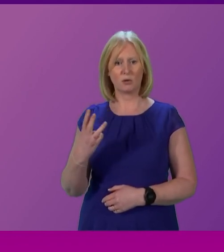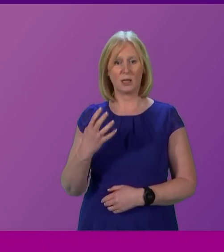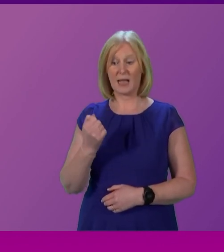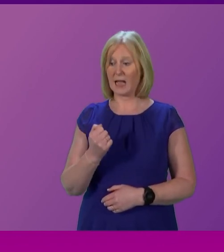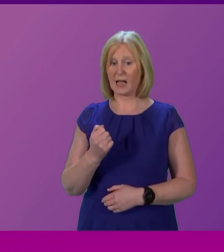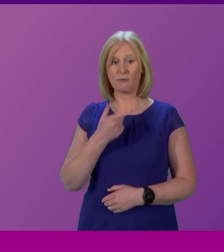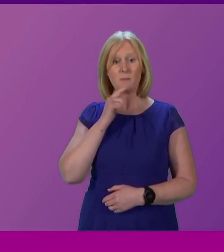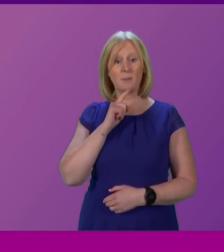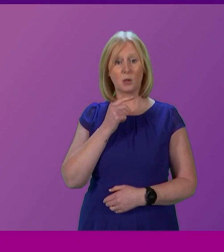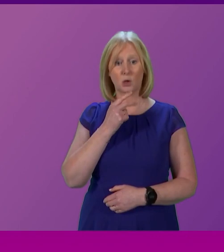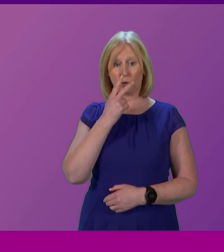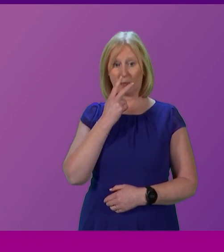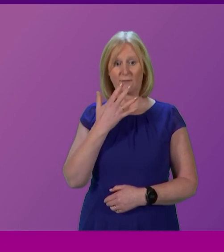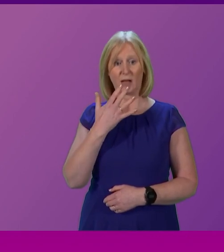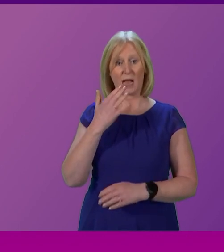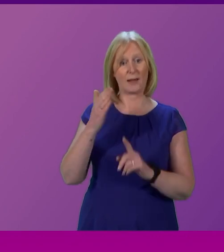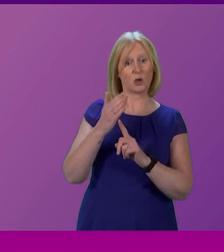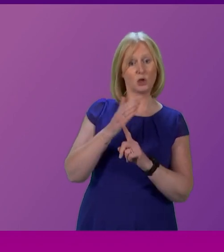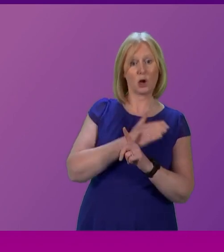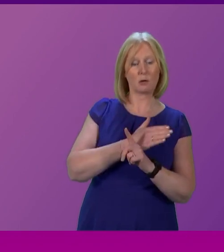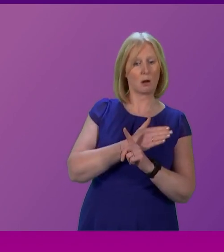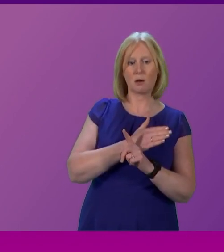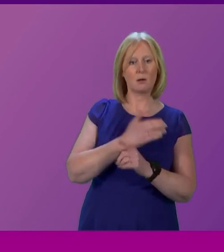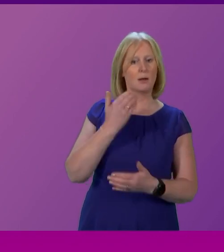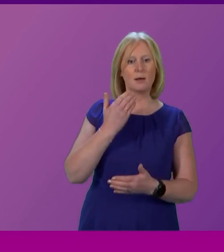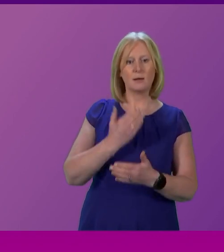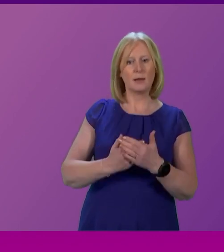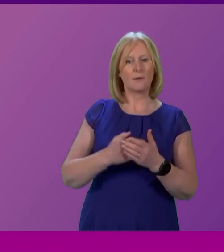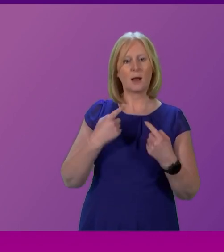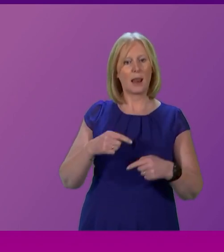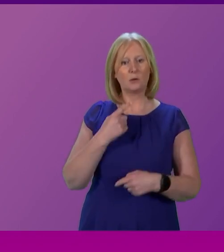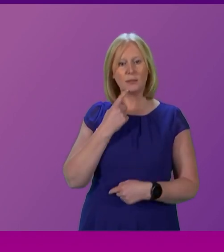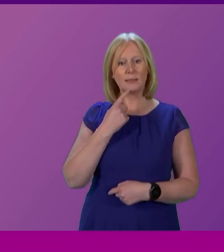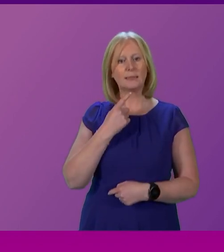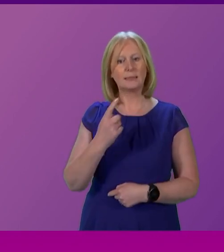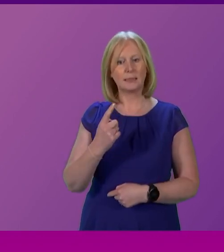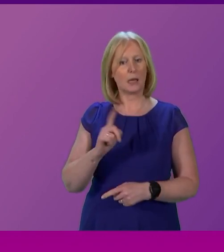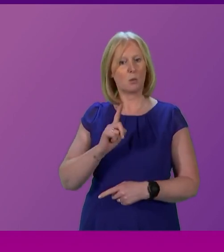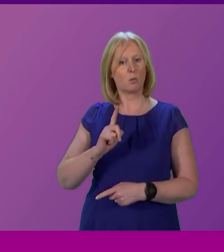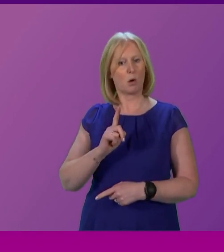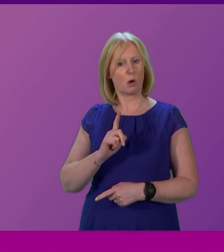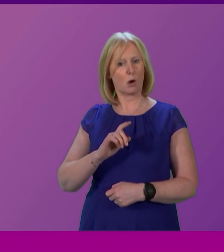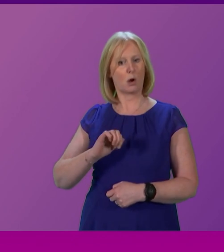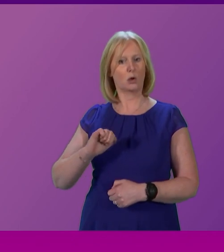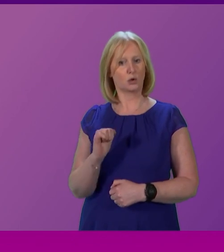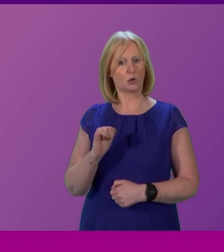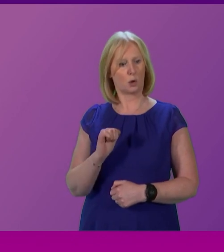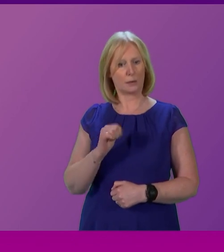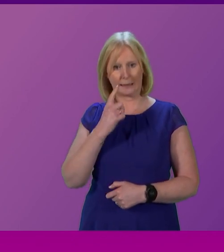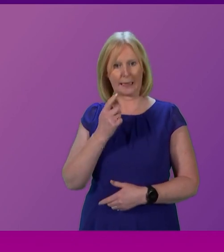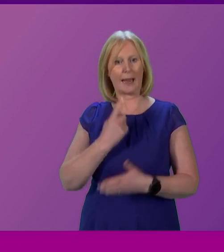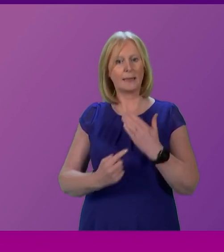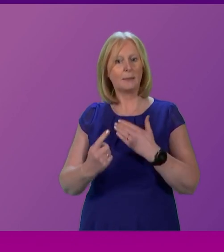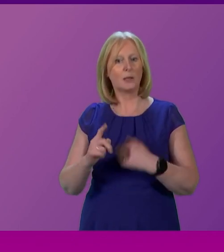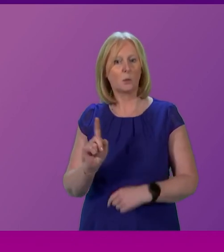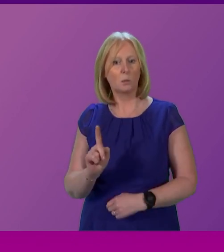years old and under that's never been able to have a say on how, if their country should be independent or not. And